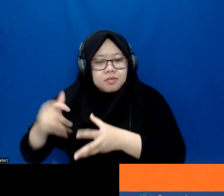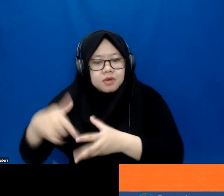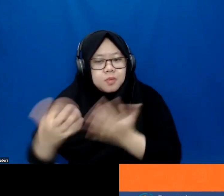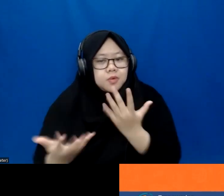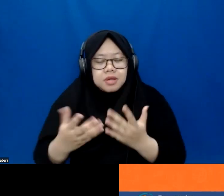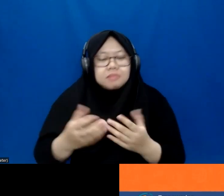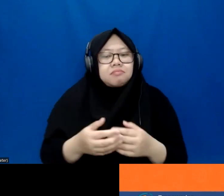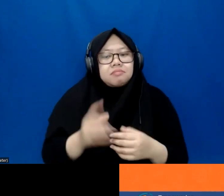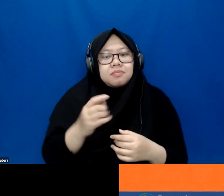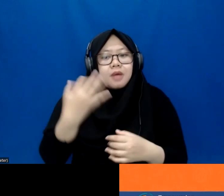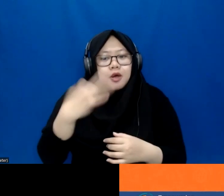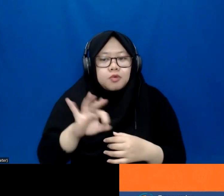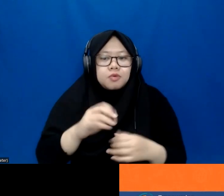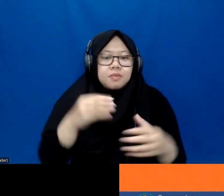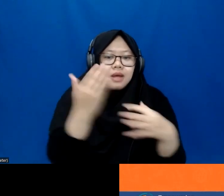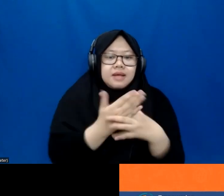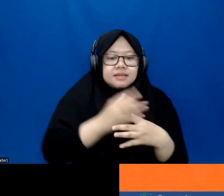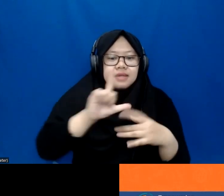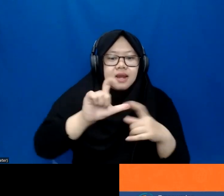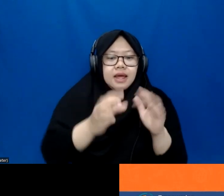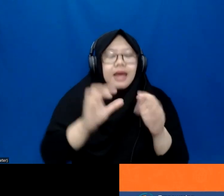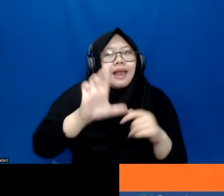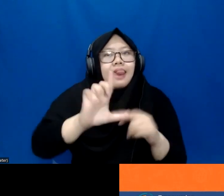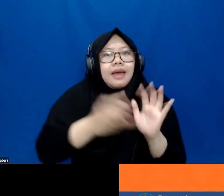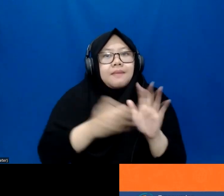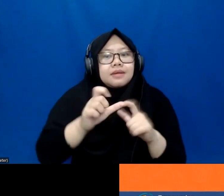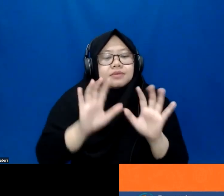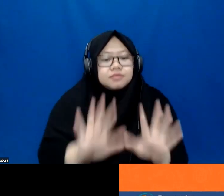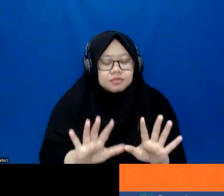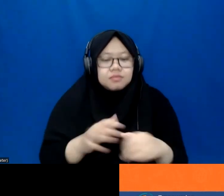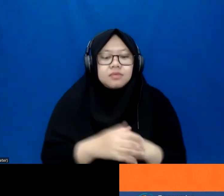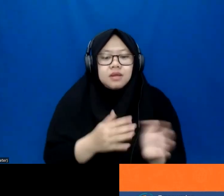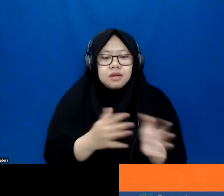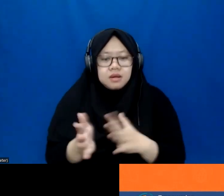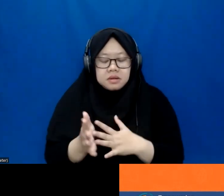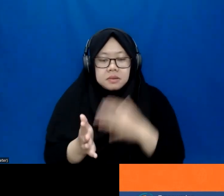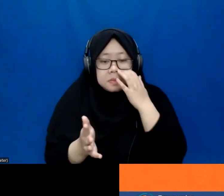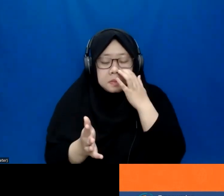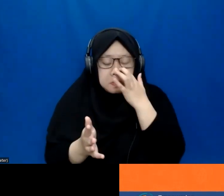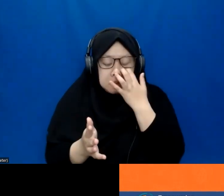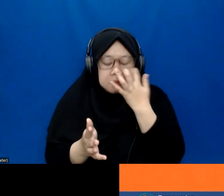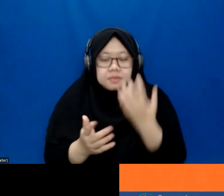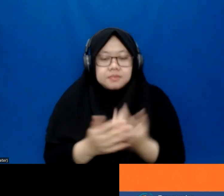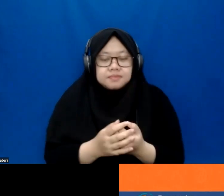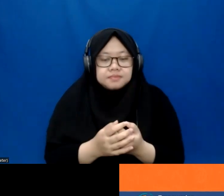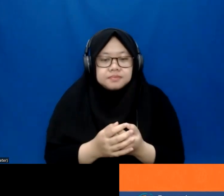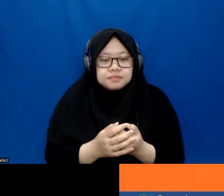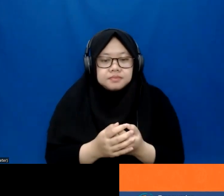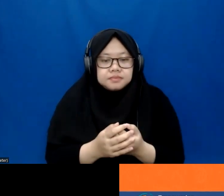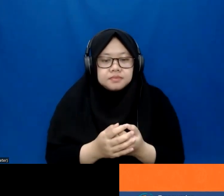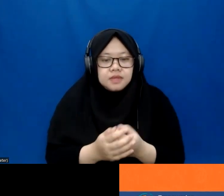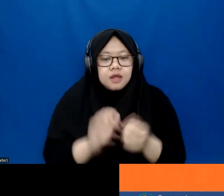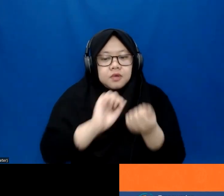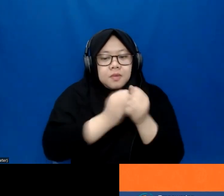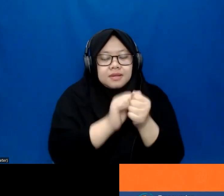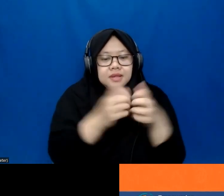but that is it. That's all they had access to. So those are some of the, you know, big issues.